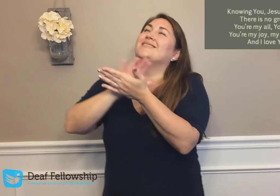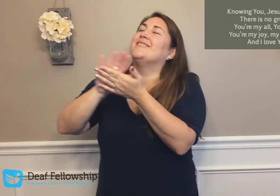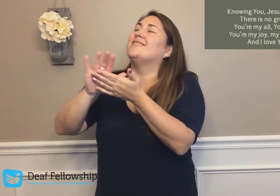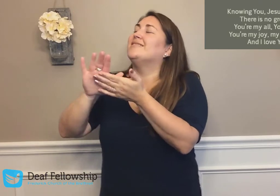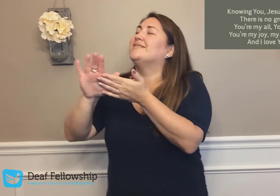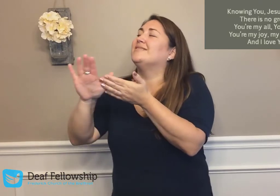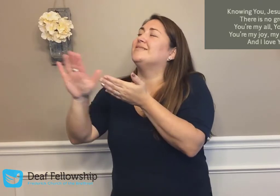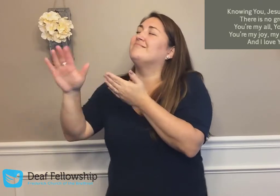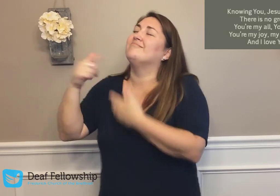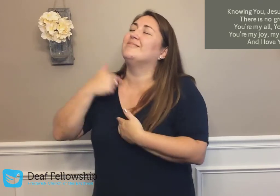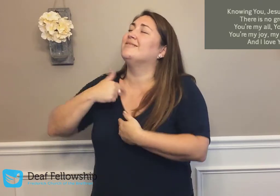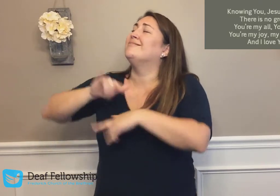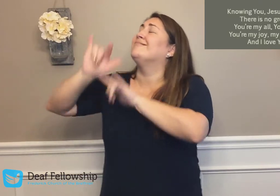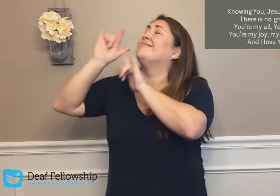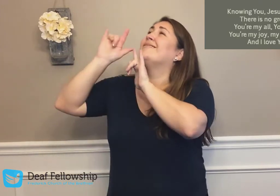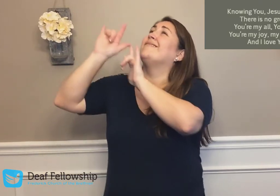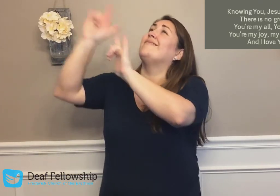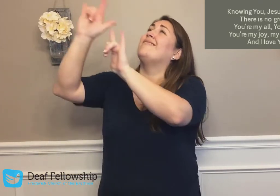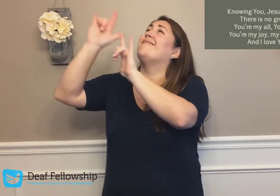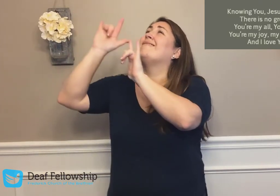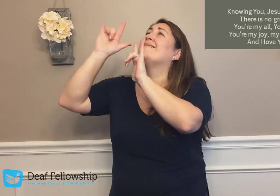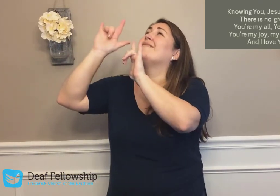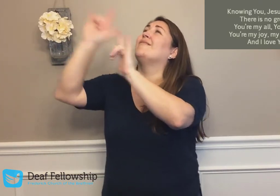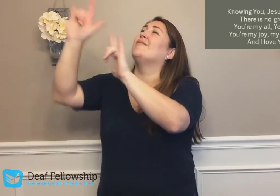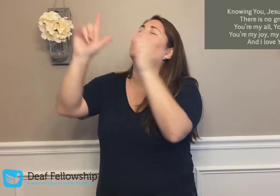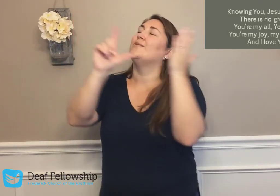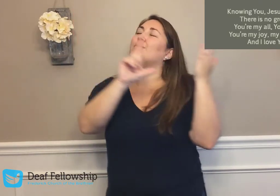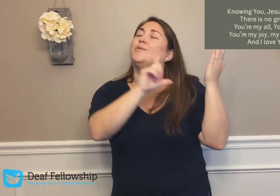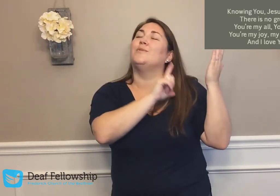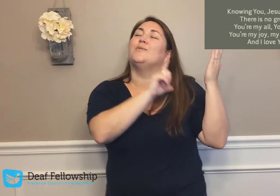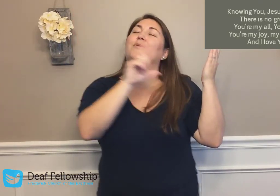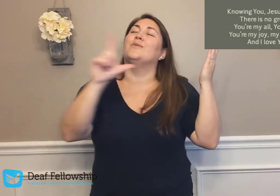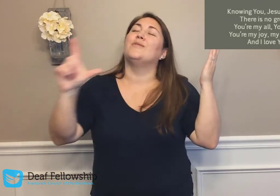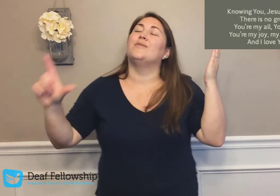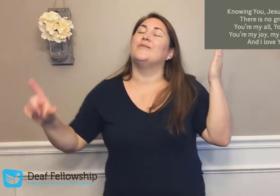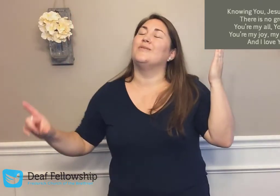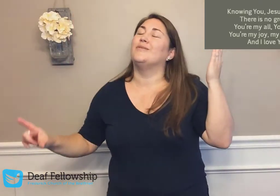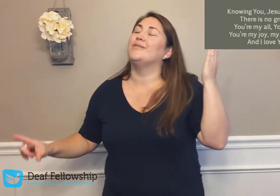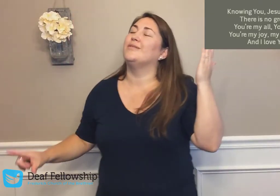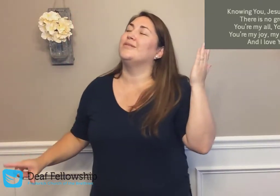And I love You, Lord